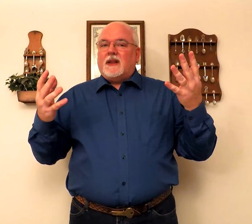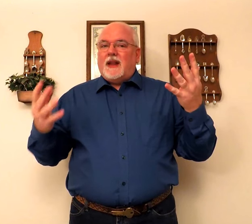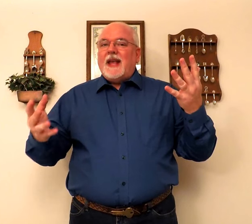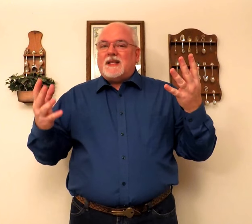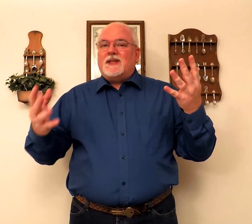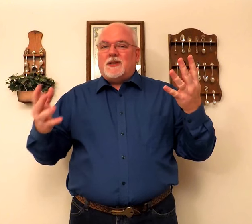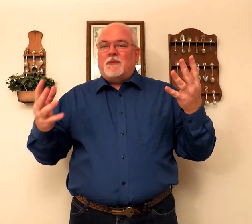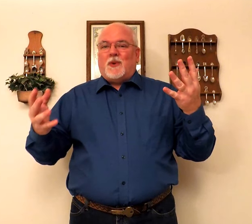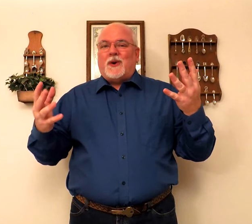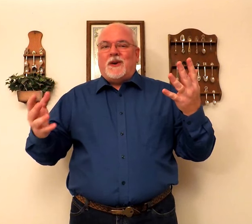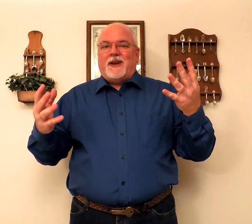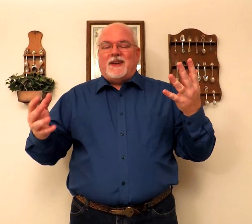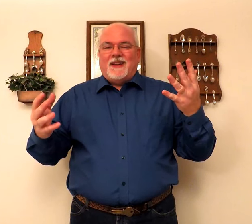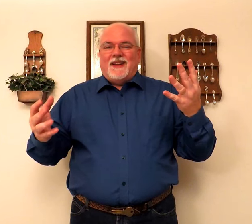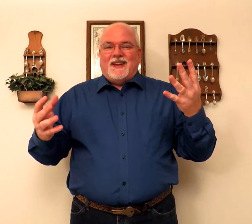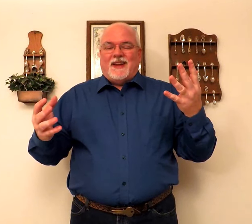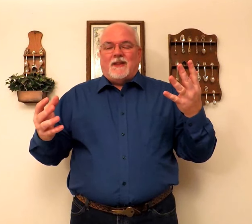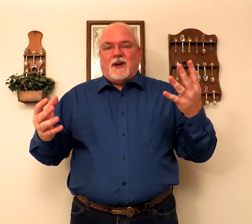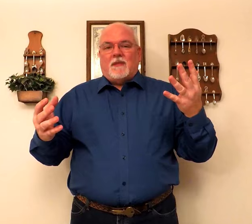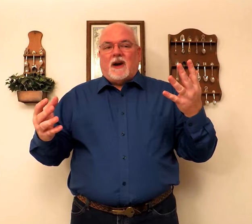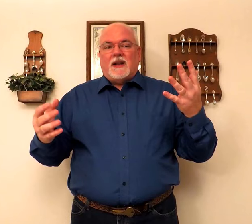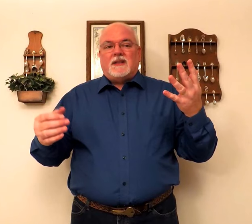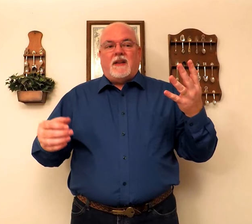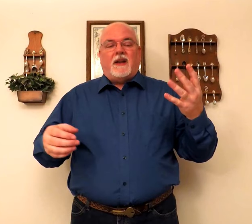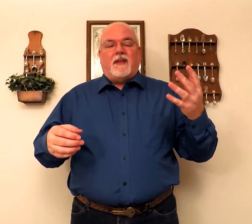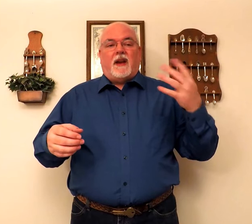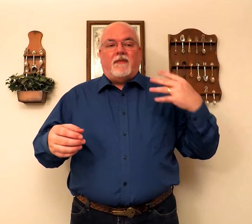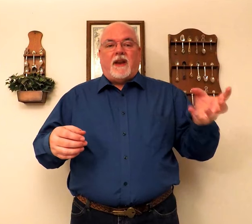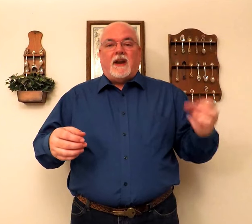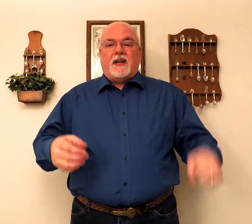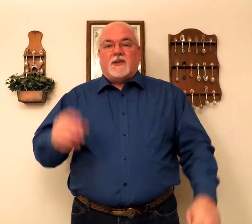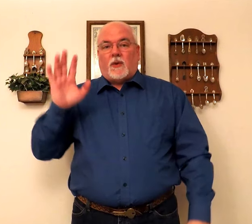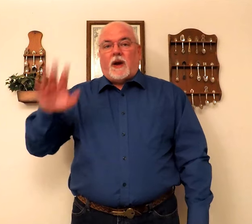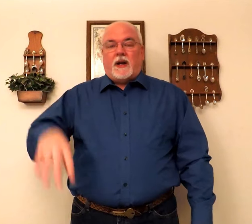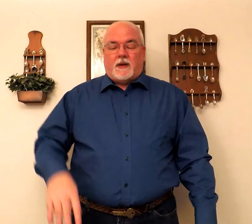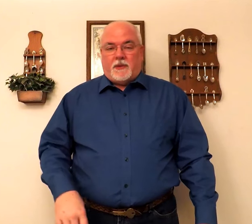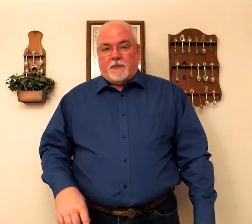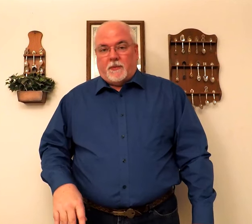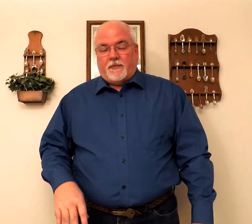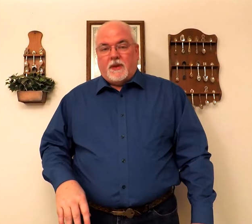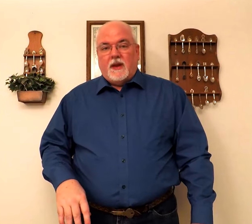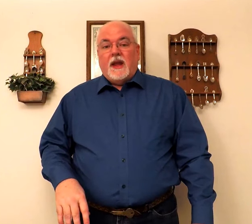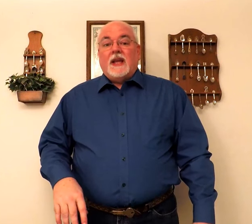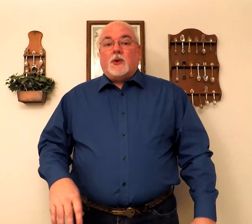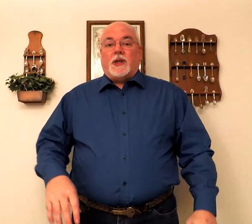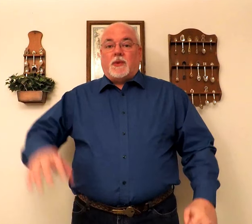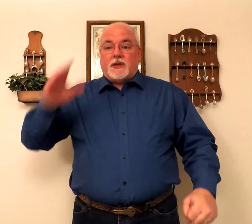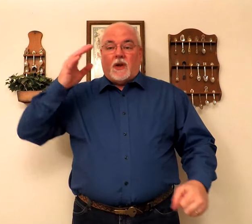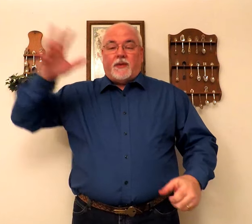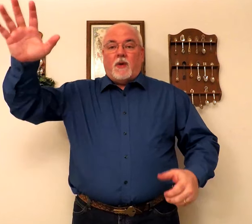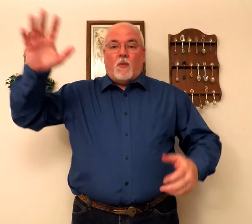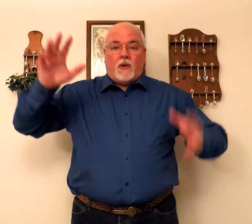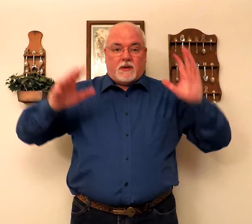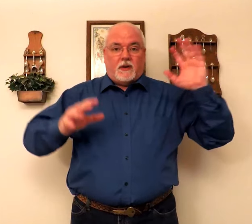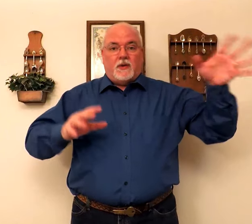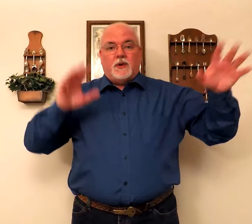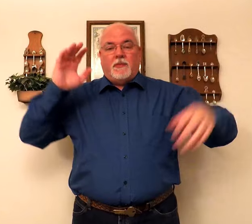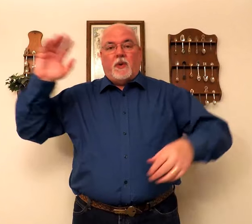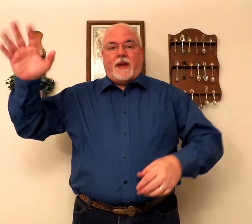less subordinate in their minds than the left hand is for right-handed people. So, as a result, they want to use both